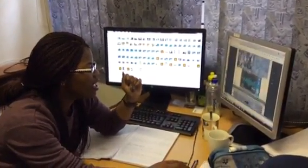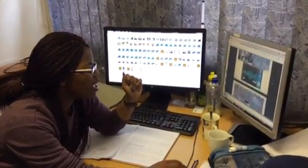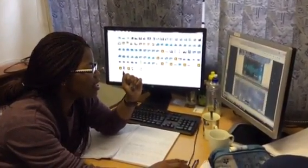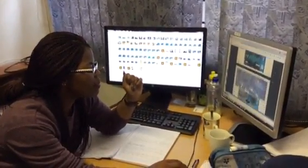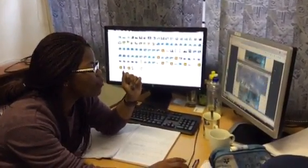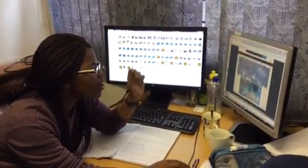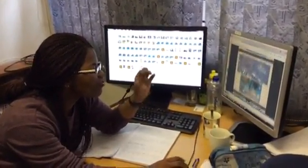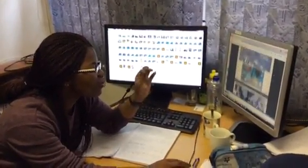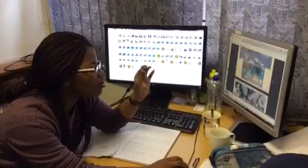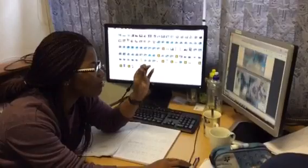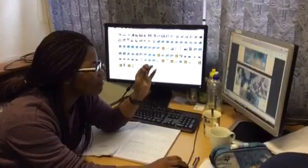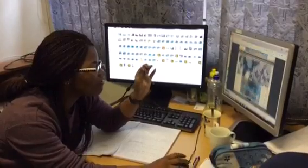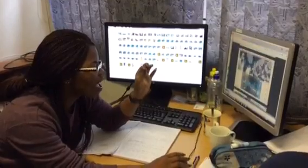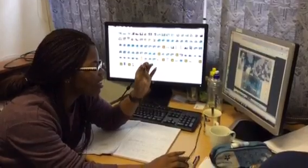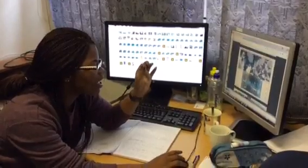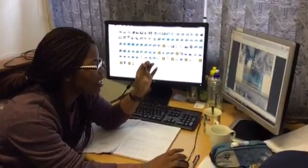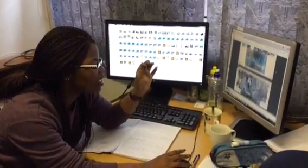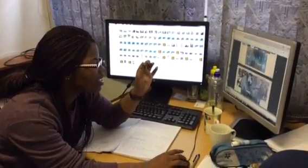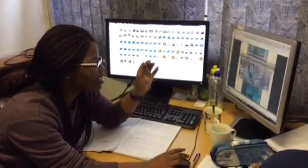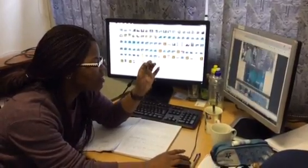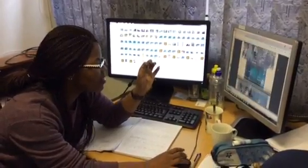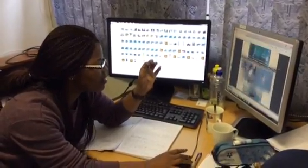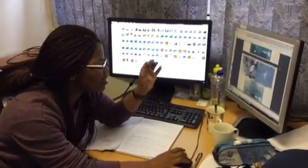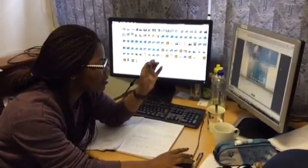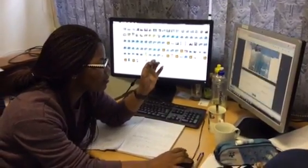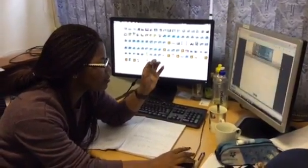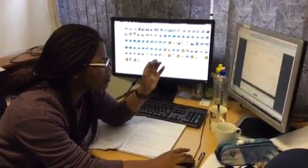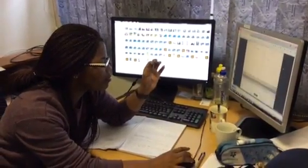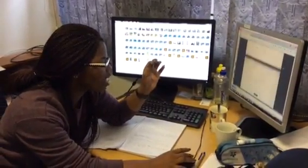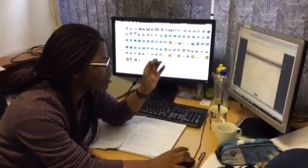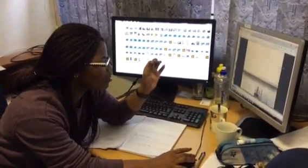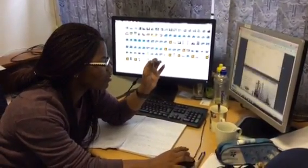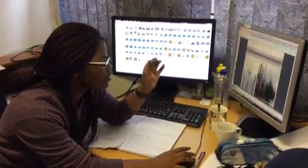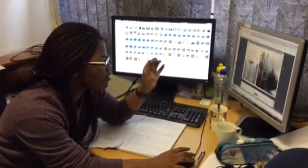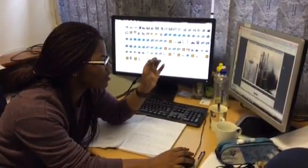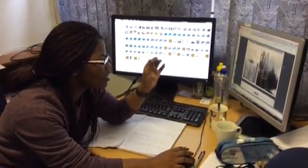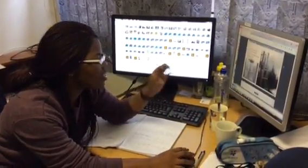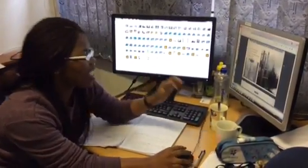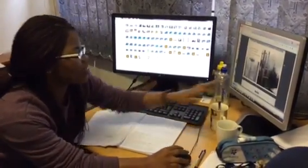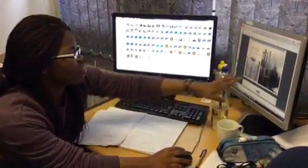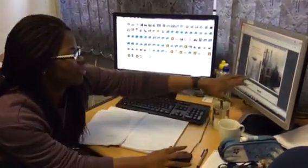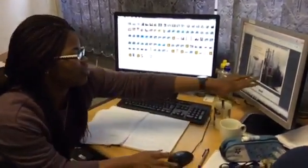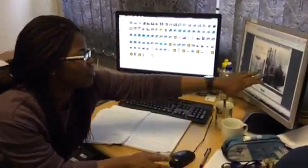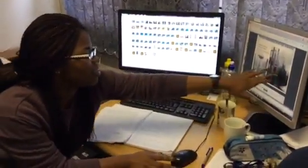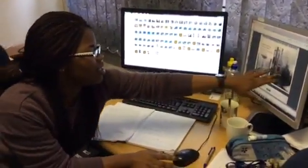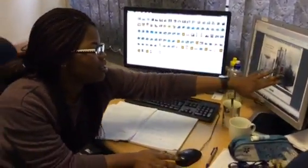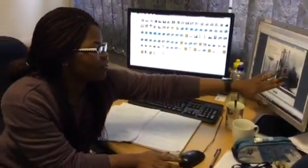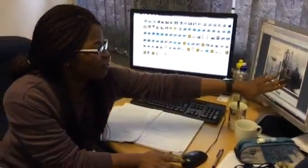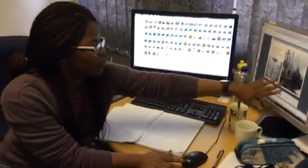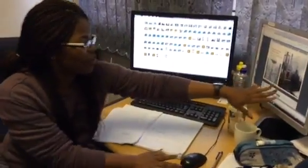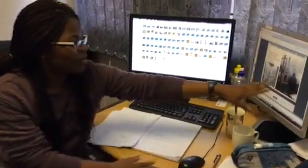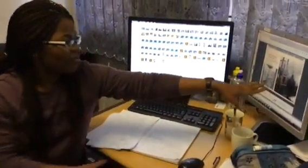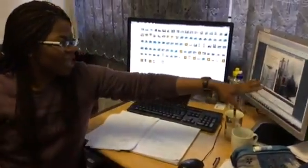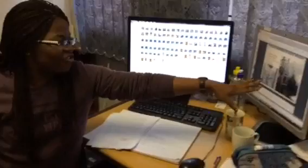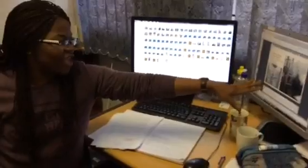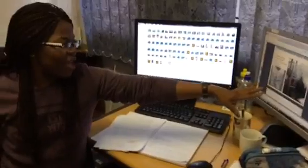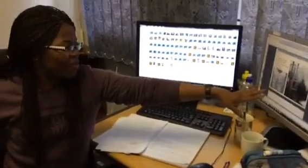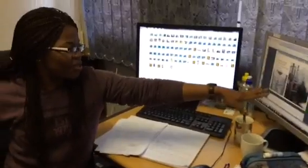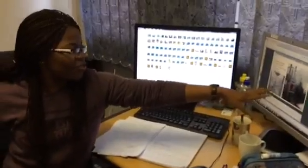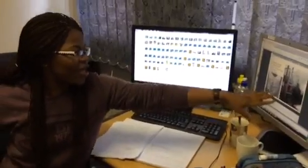in a pressure confining system that looks like this so this is where the magic happens so